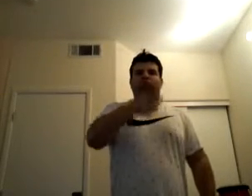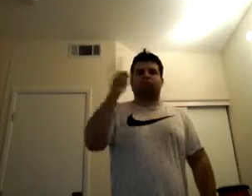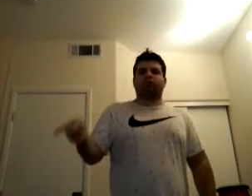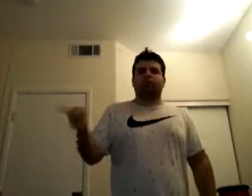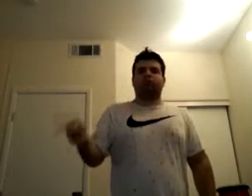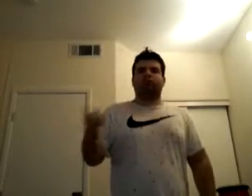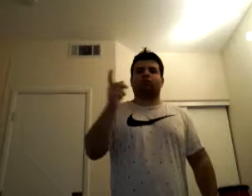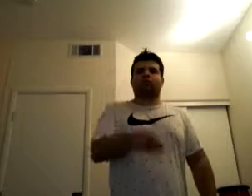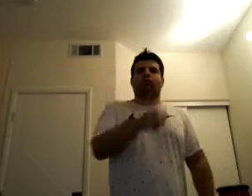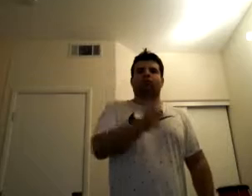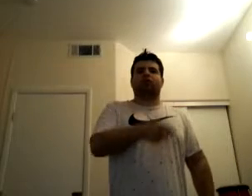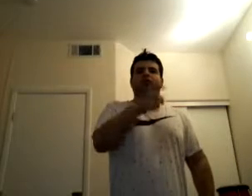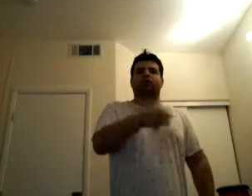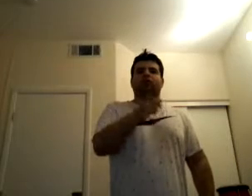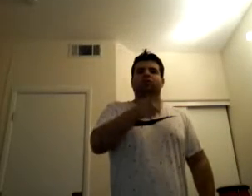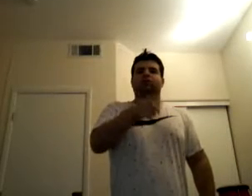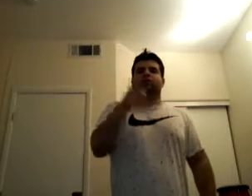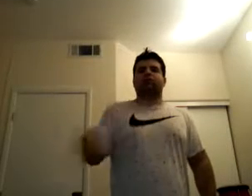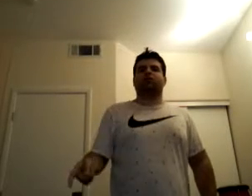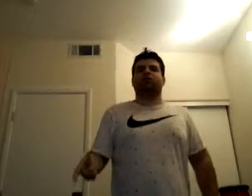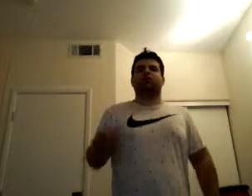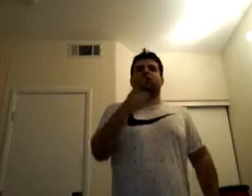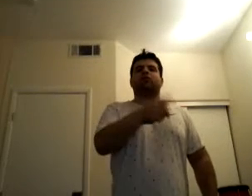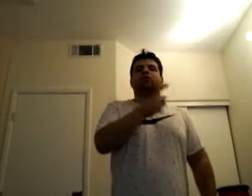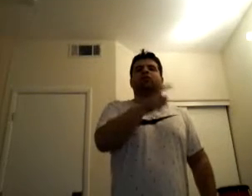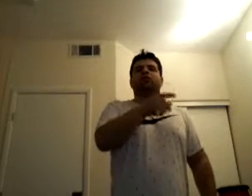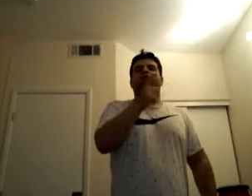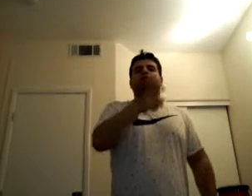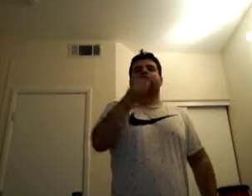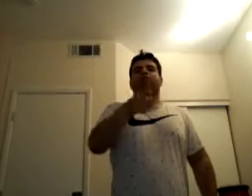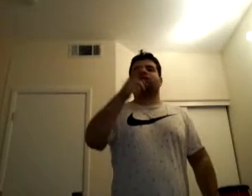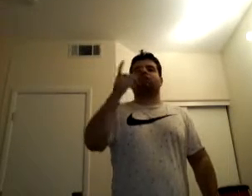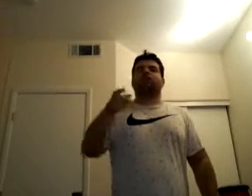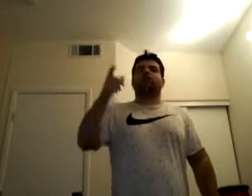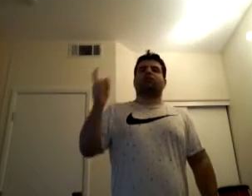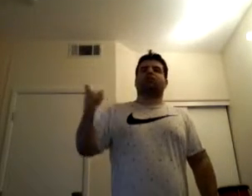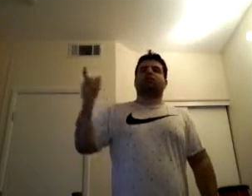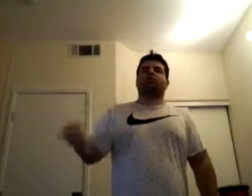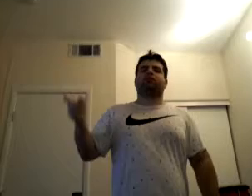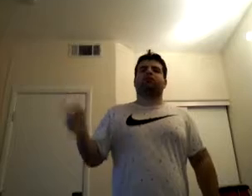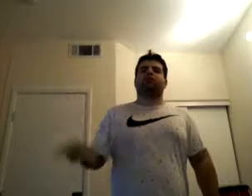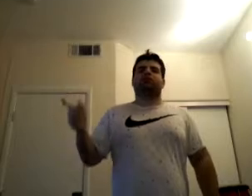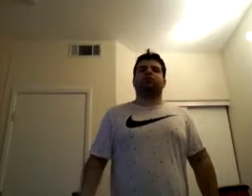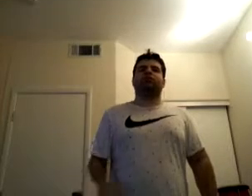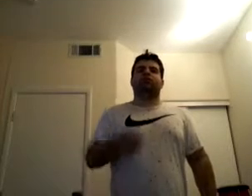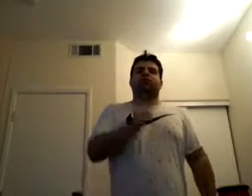Now we're all gonna be Never satisfied searching for more